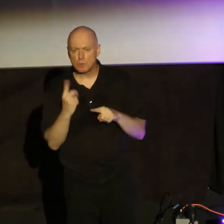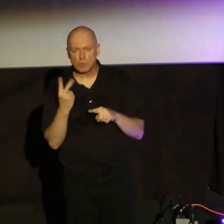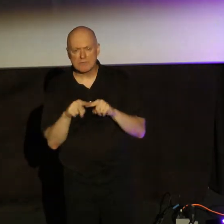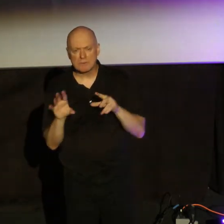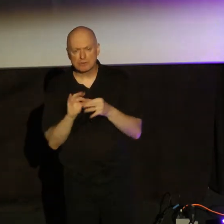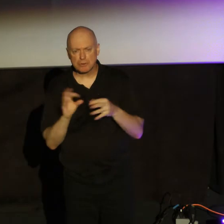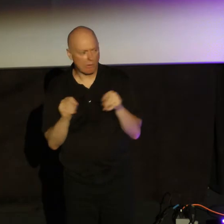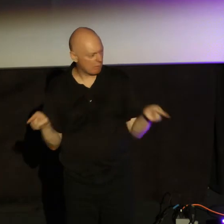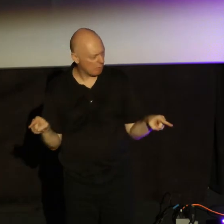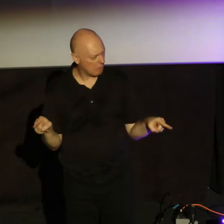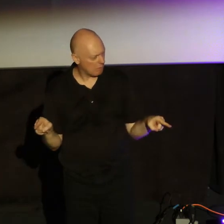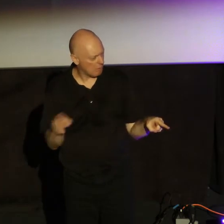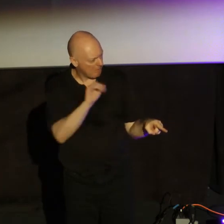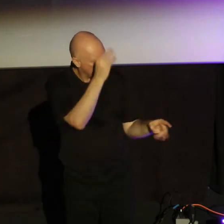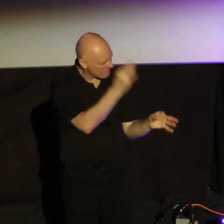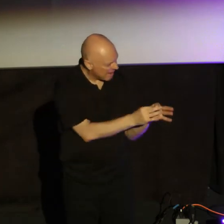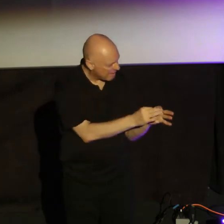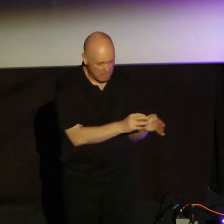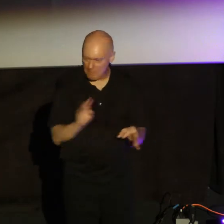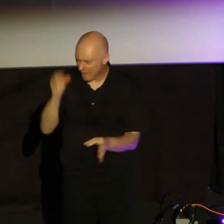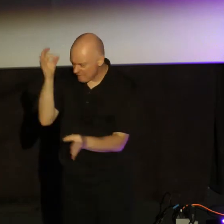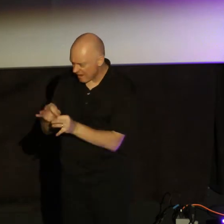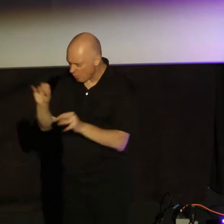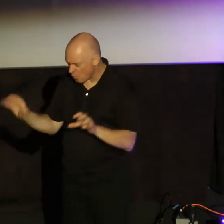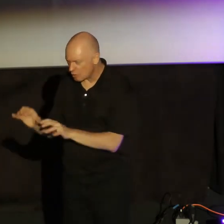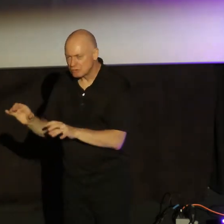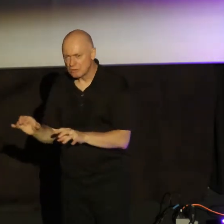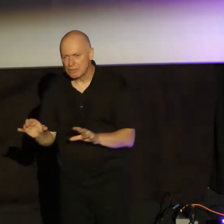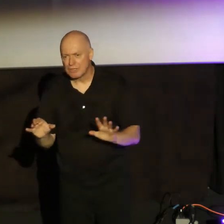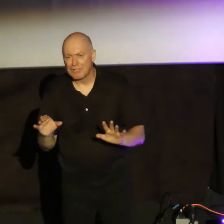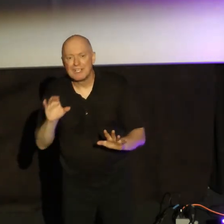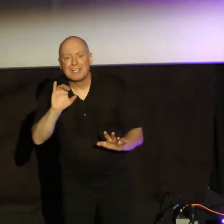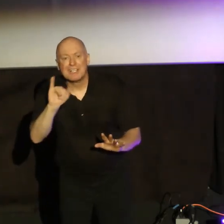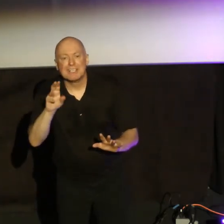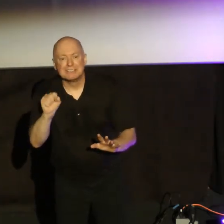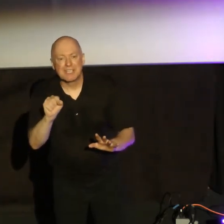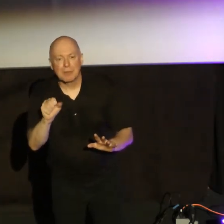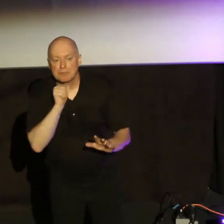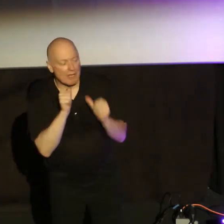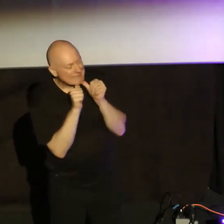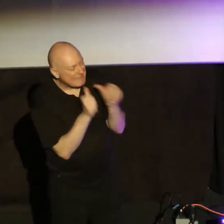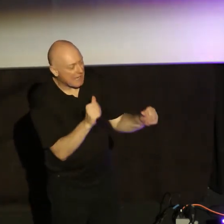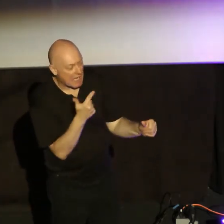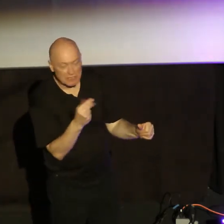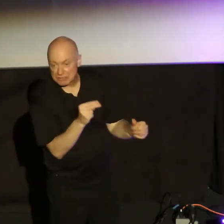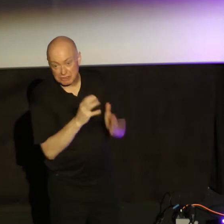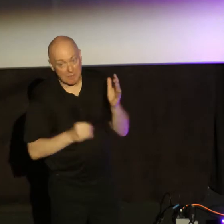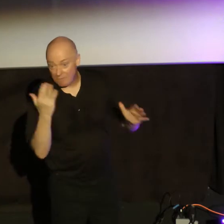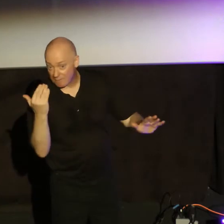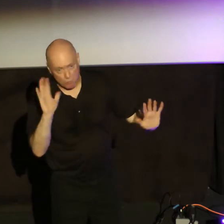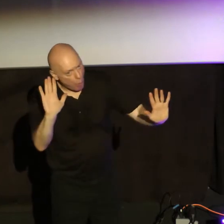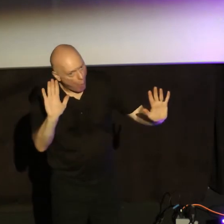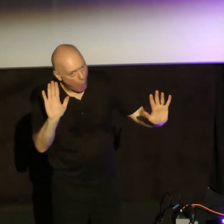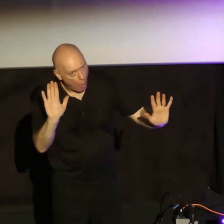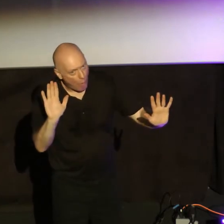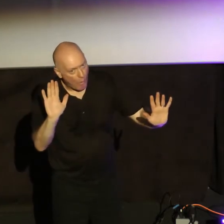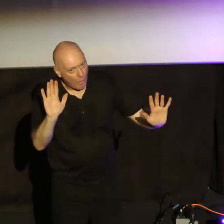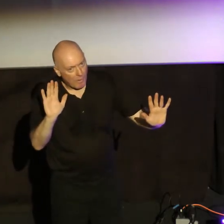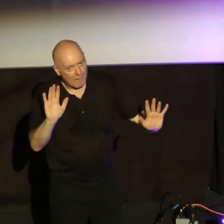What is going on? Well, James isn't denying Genesis 15, and I want you to see this. I want you to see it, because he's not denying